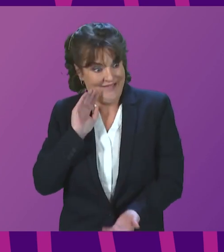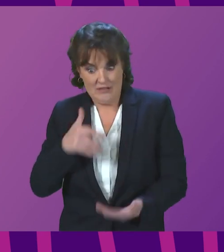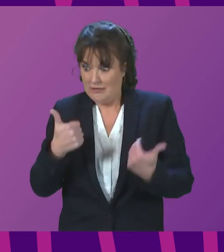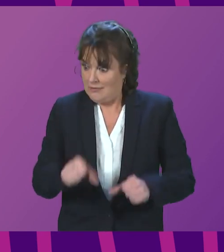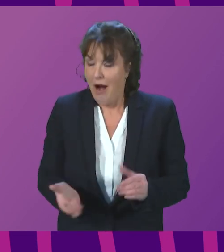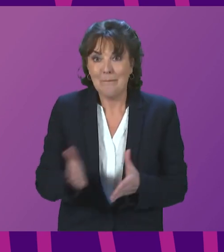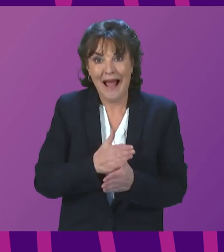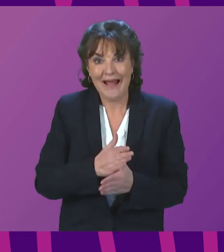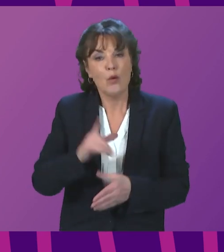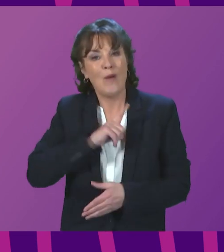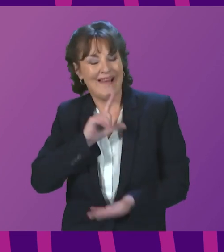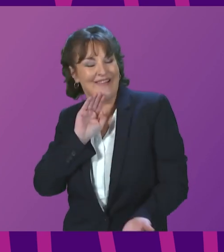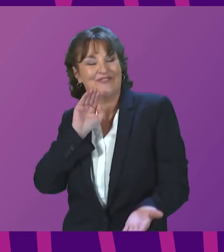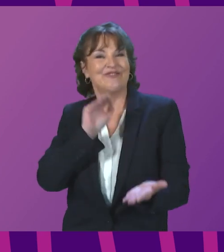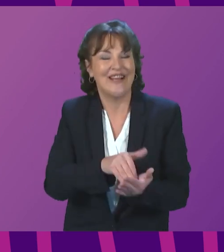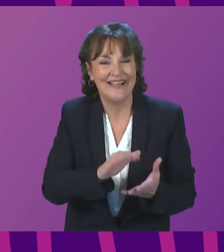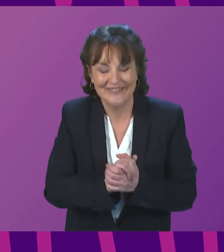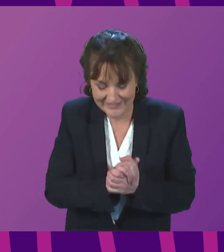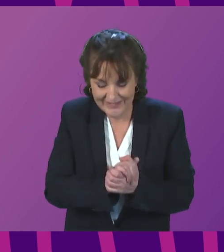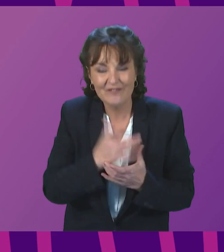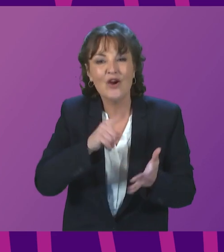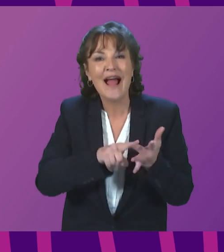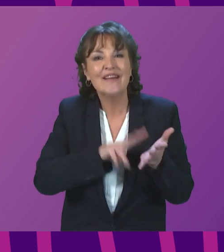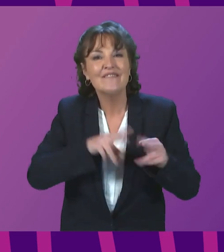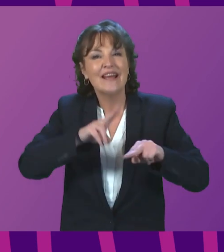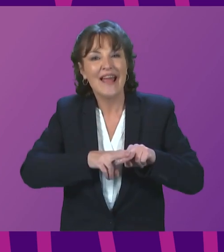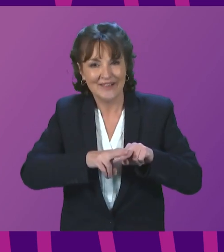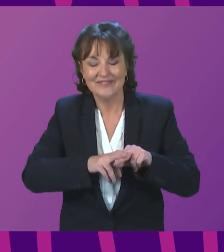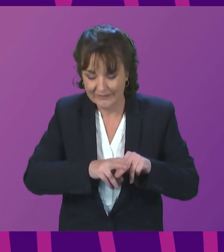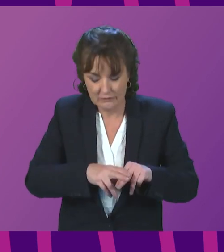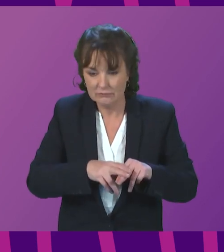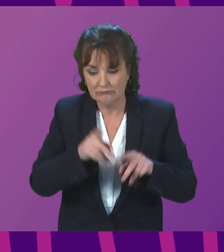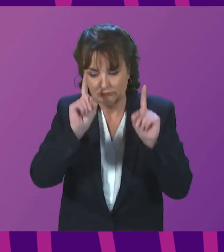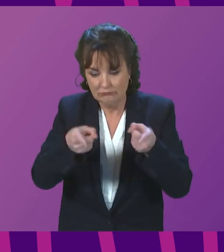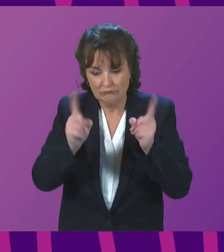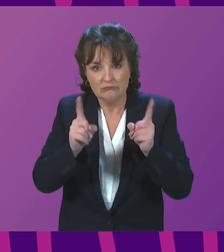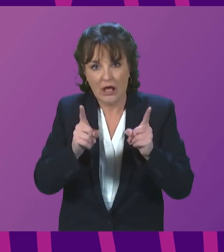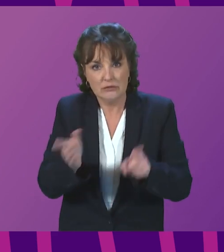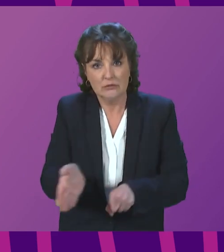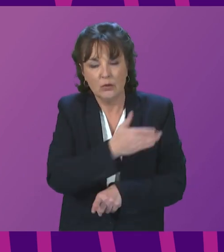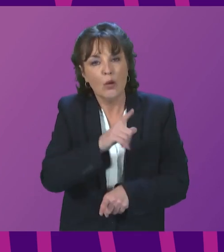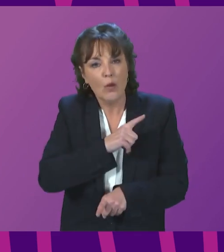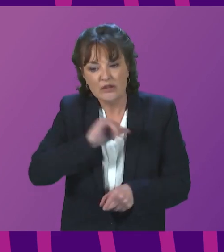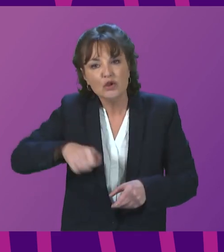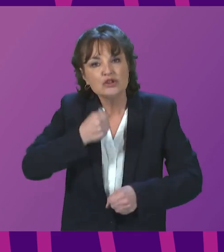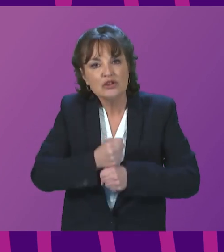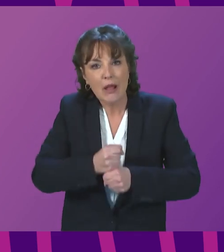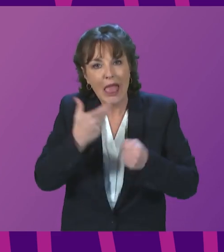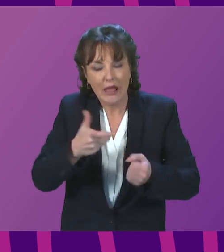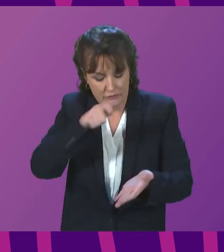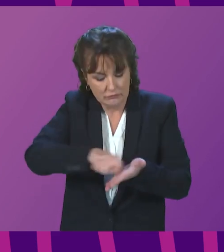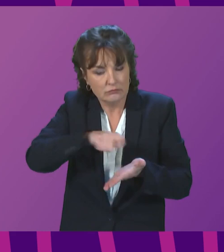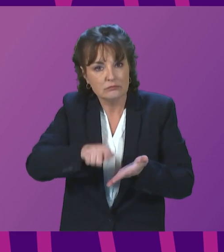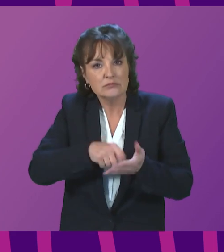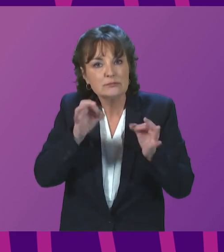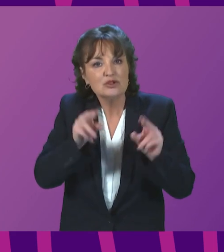because a consent form from the Scottish Government's central legal office had not yet been processed. This is causing a continuing